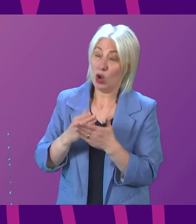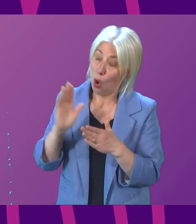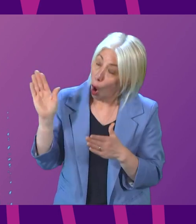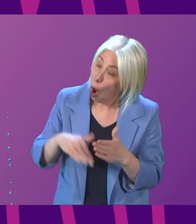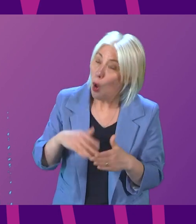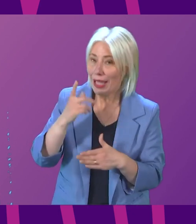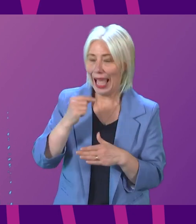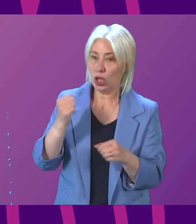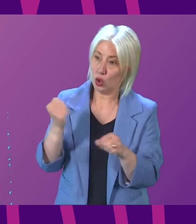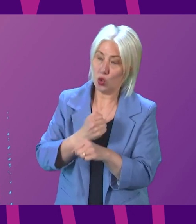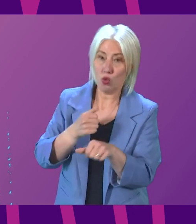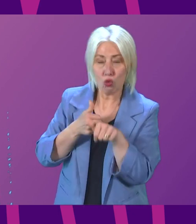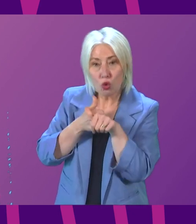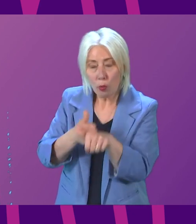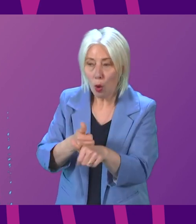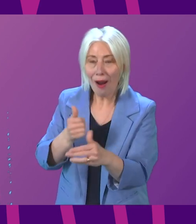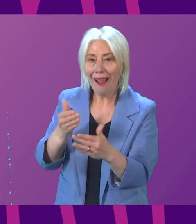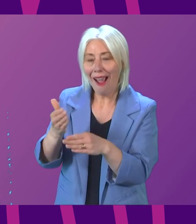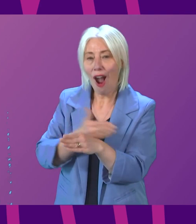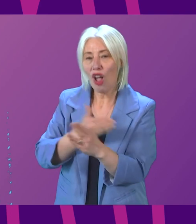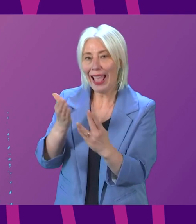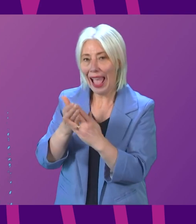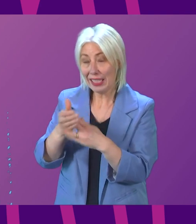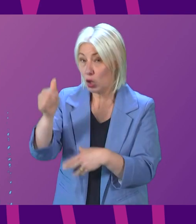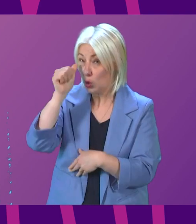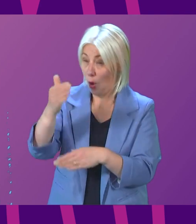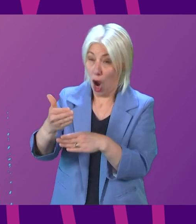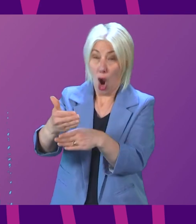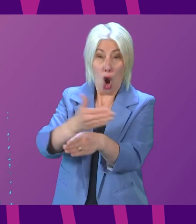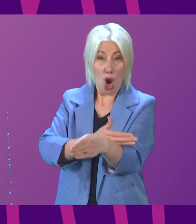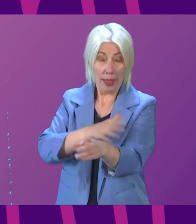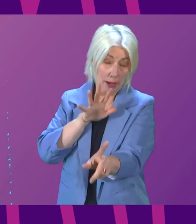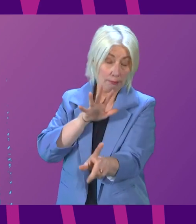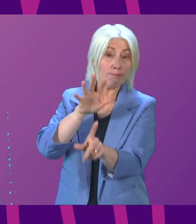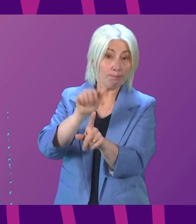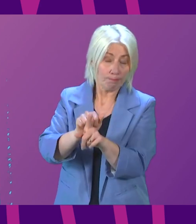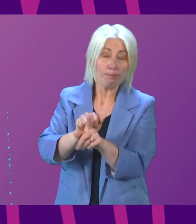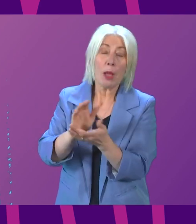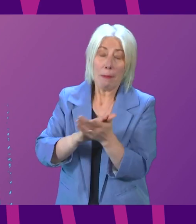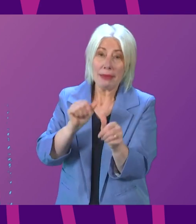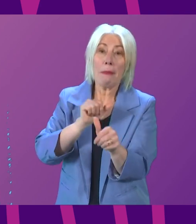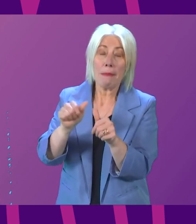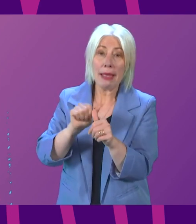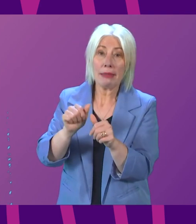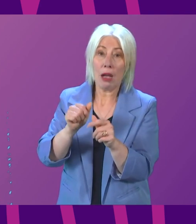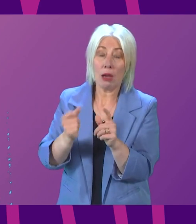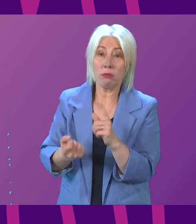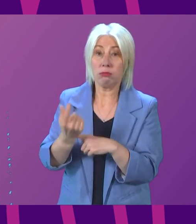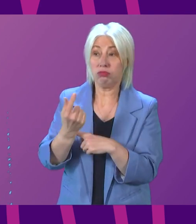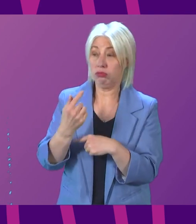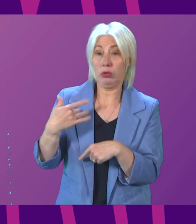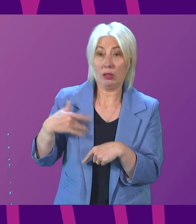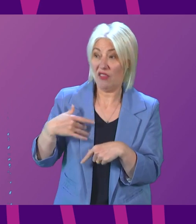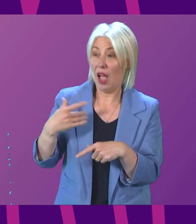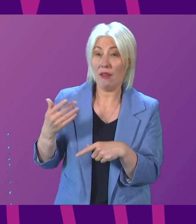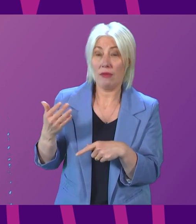to support that early access because we know the earlier somebody is diagnosed, the better chances they have of survival and